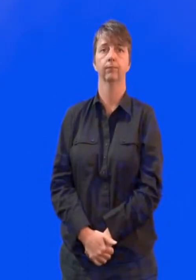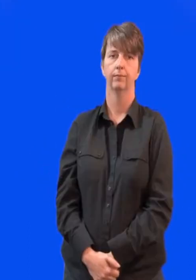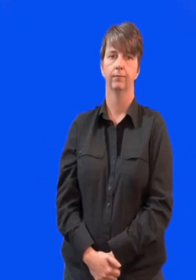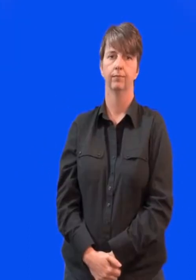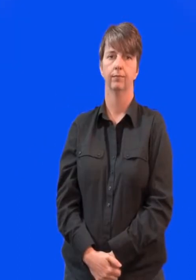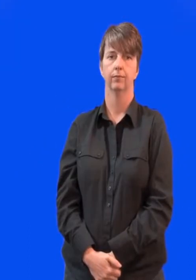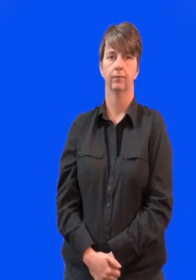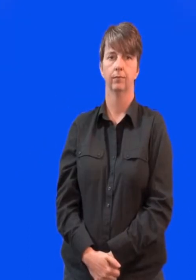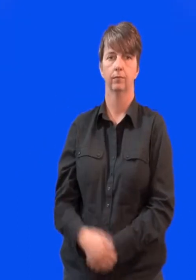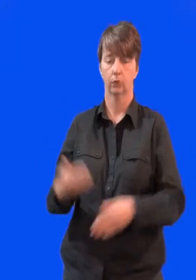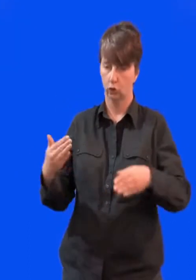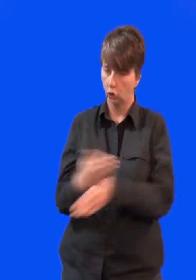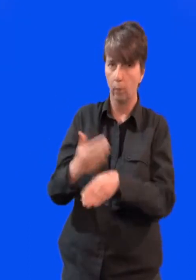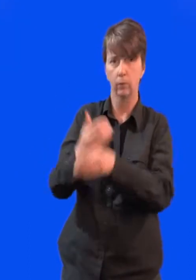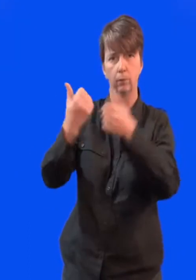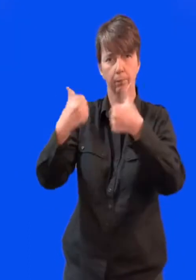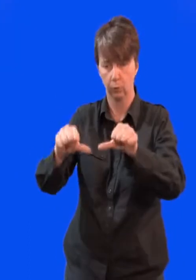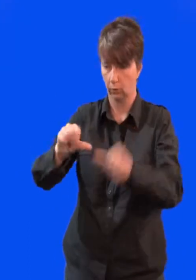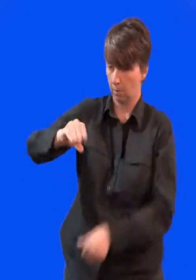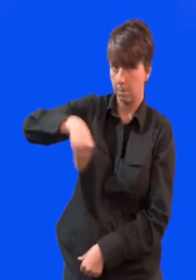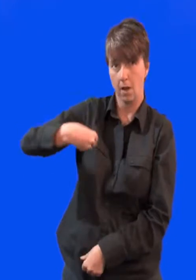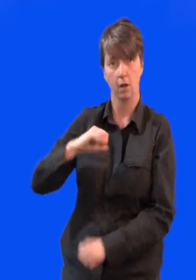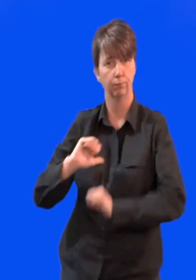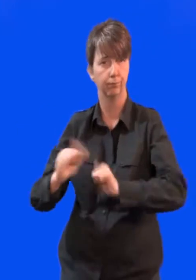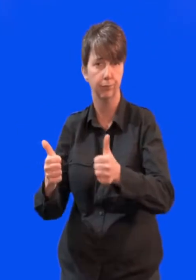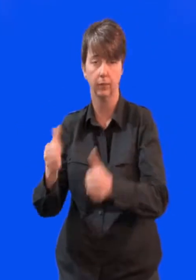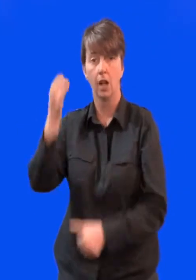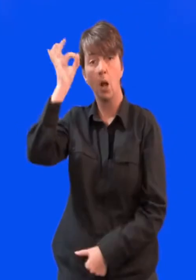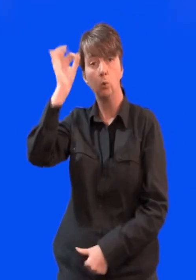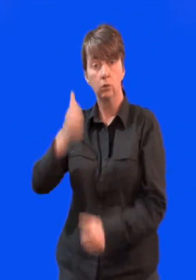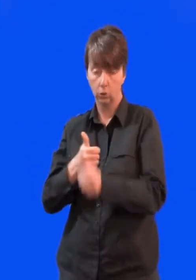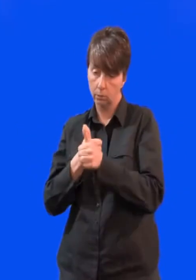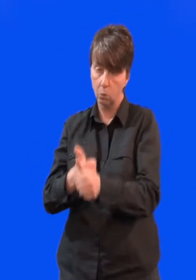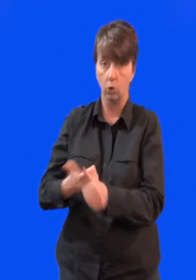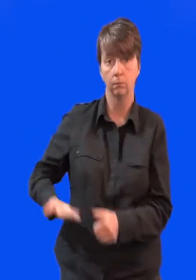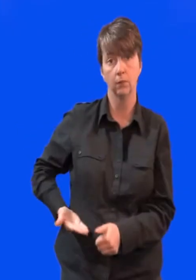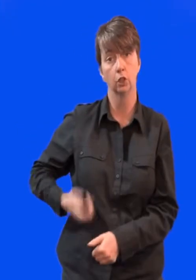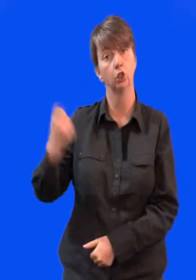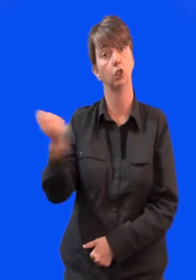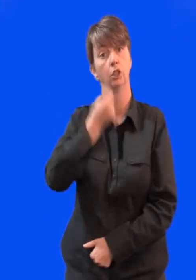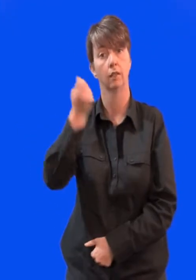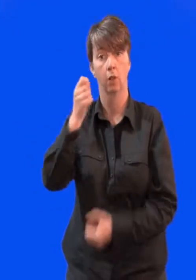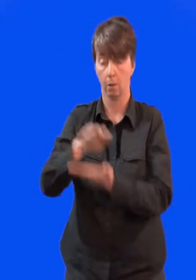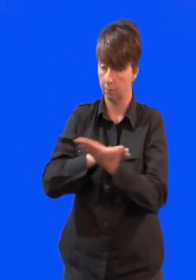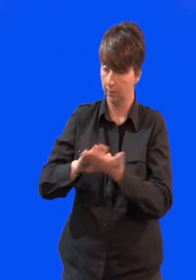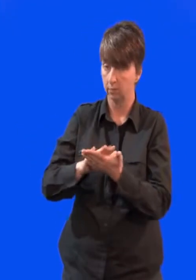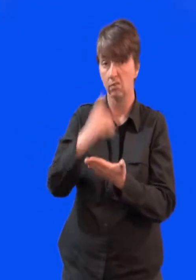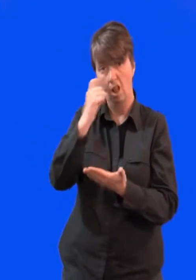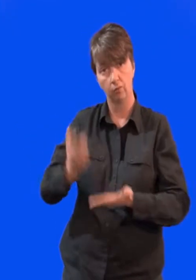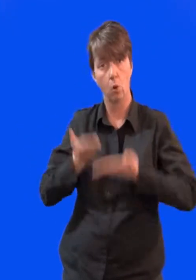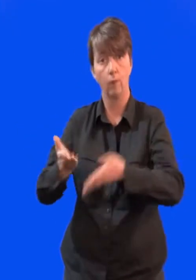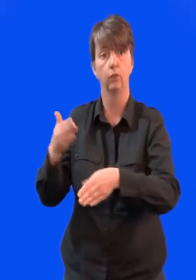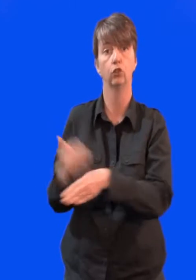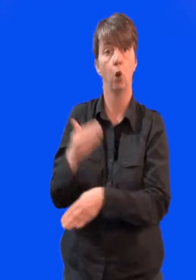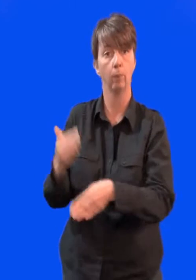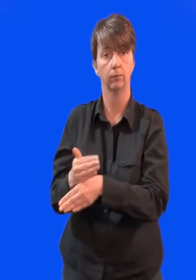To have a job that pays me enough to live the life I want to. Our council helps people get good jobs. By helping businesses be successful.